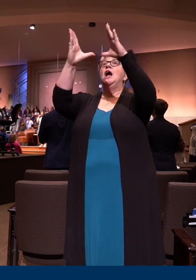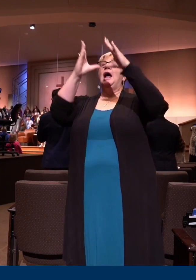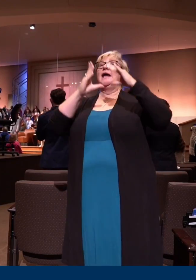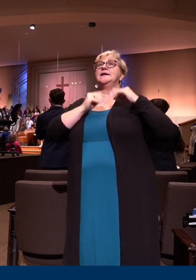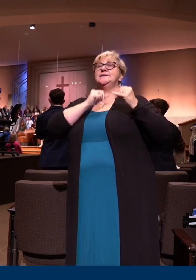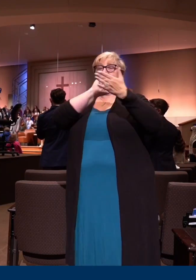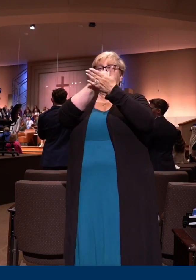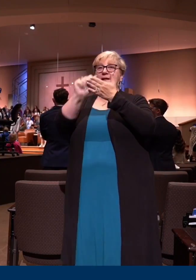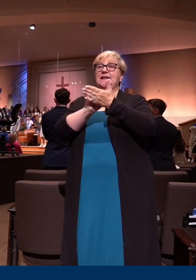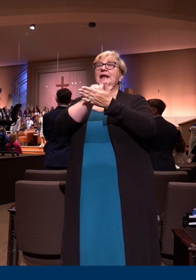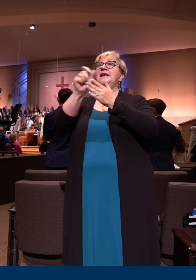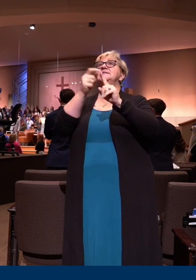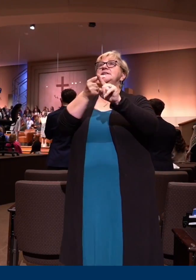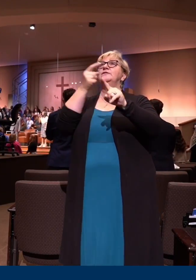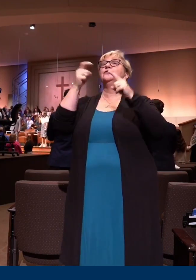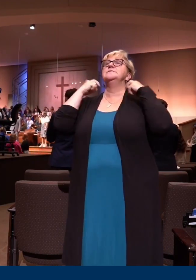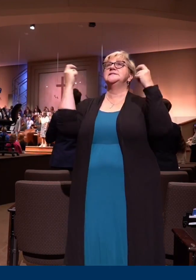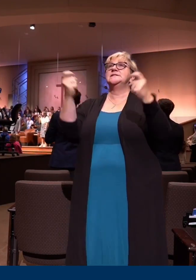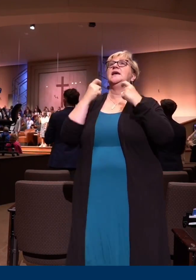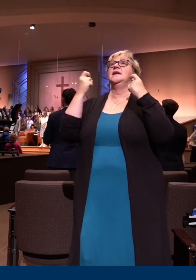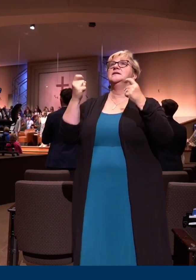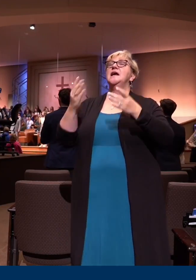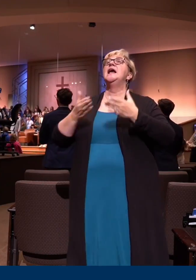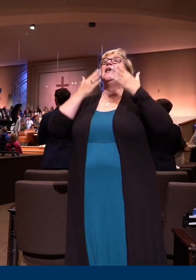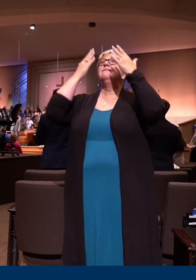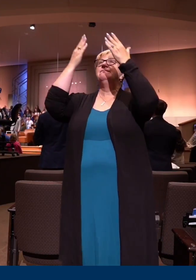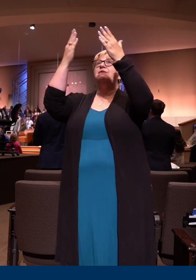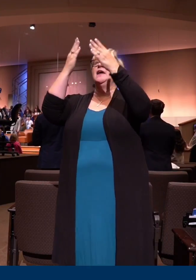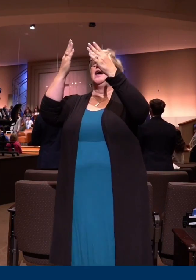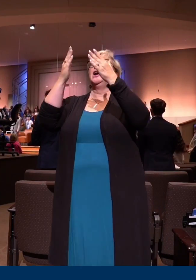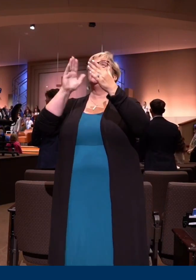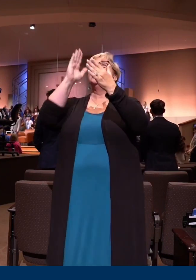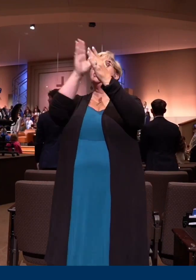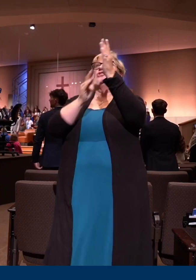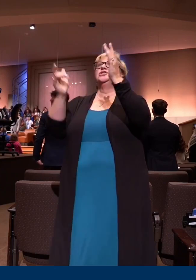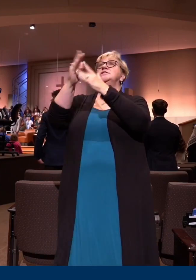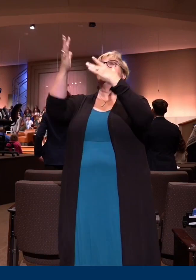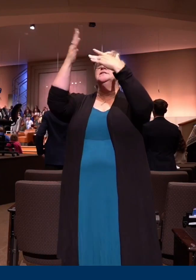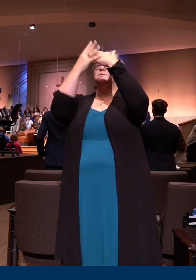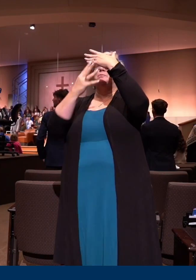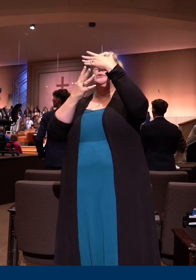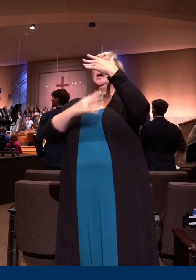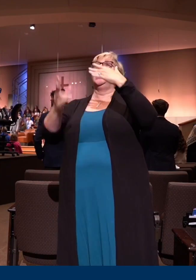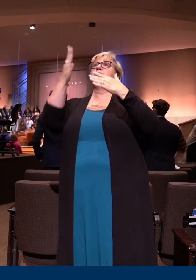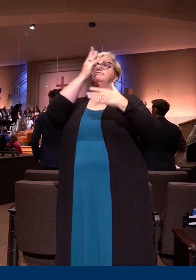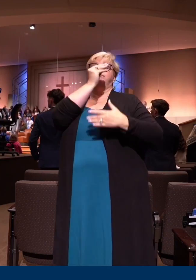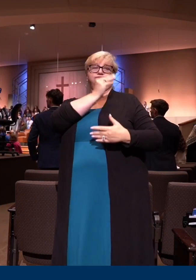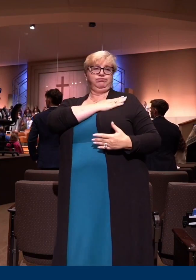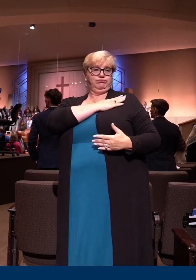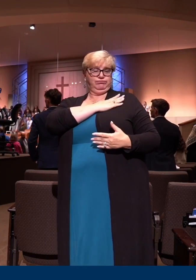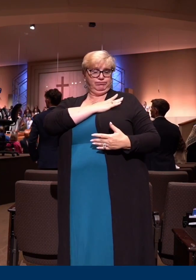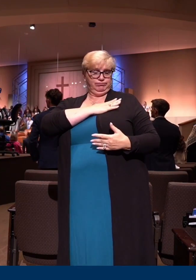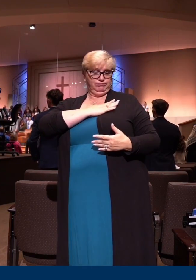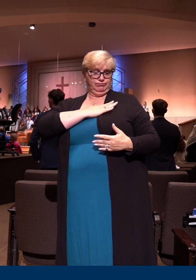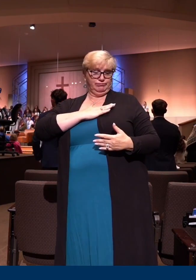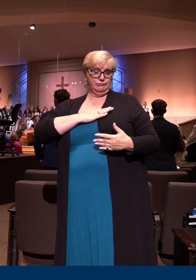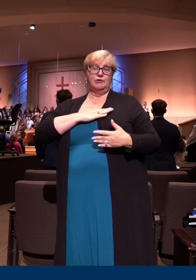I cried, there to my heart was the blood applied. Glory to